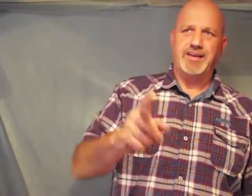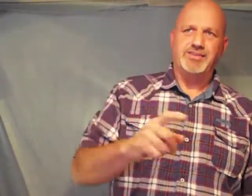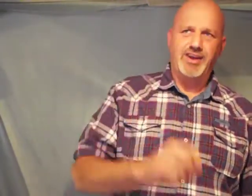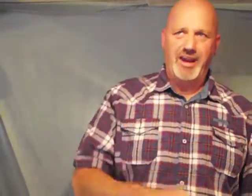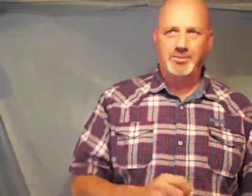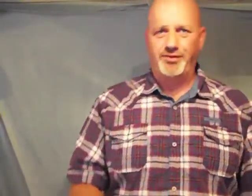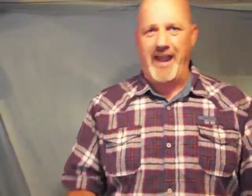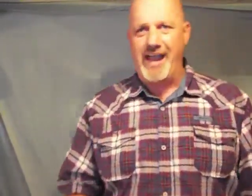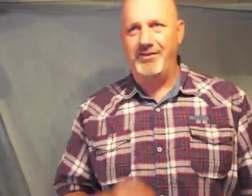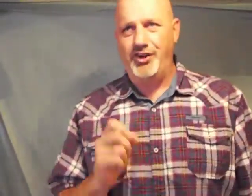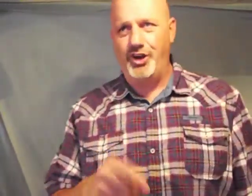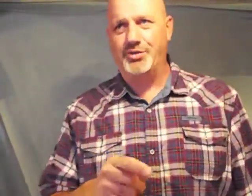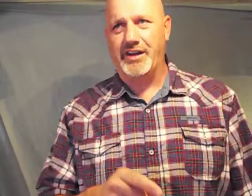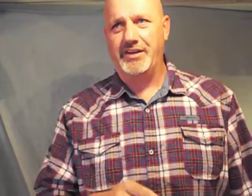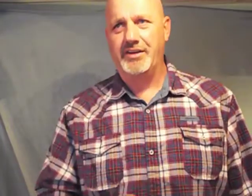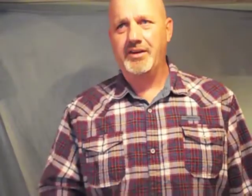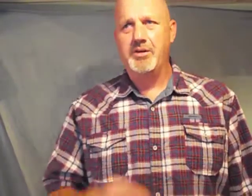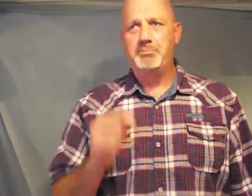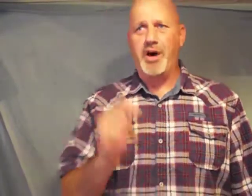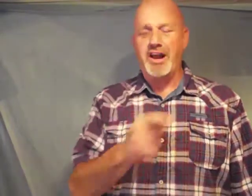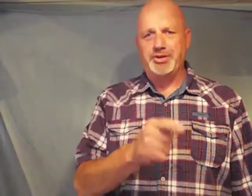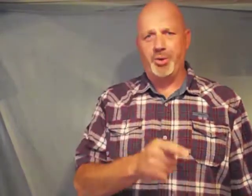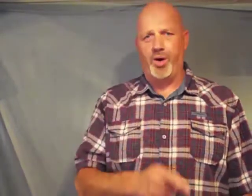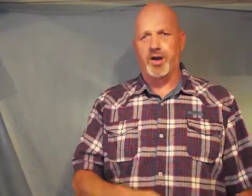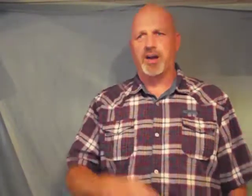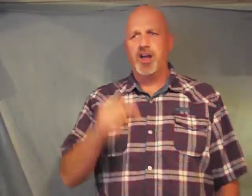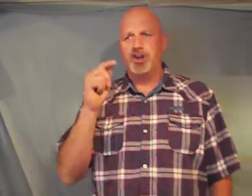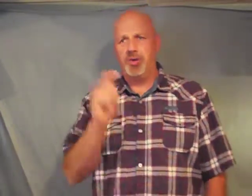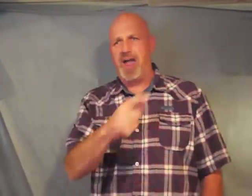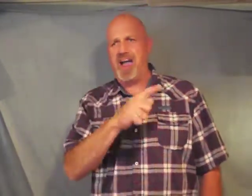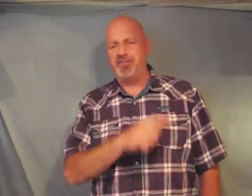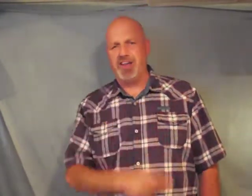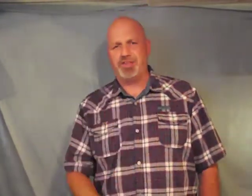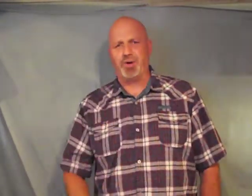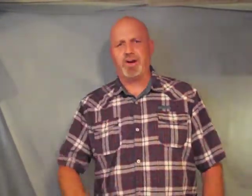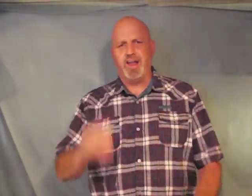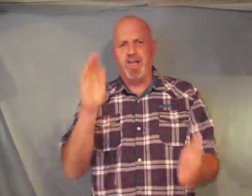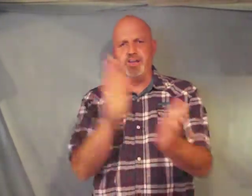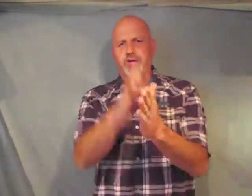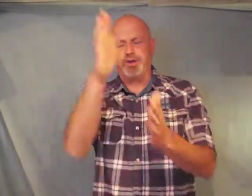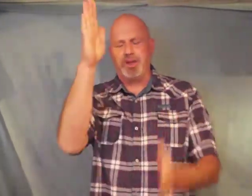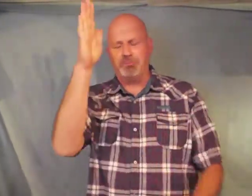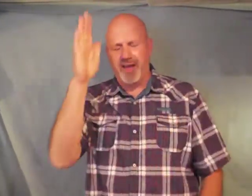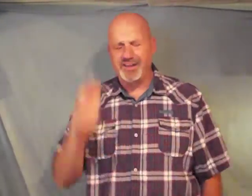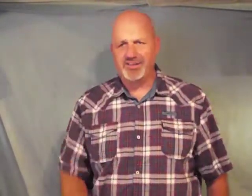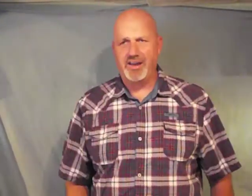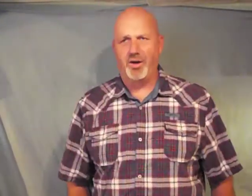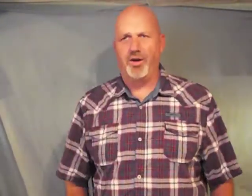James 5 use it put it to work you have the authority you can bless the oil